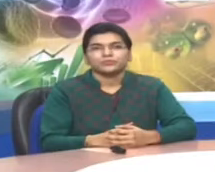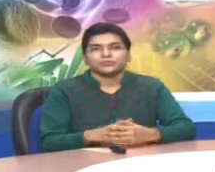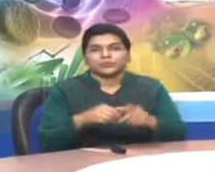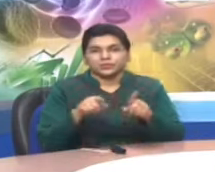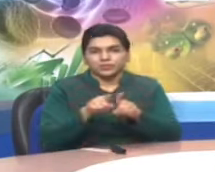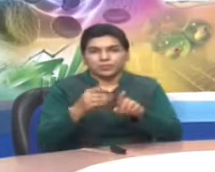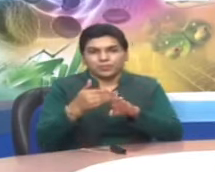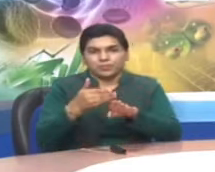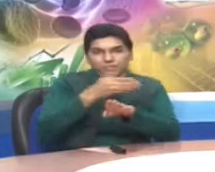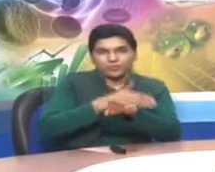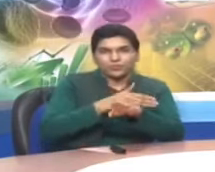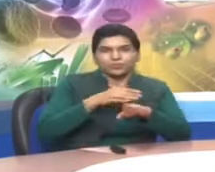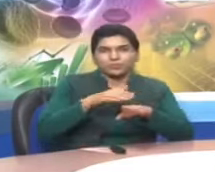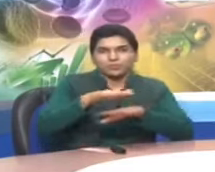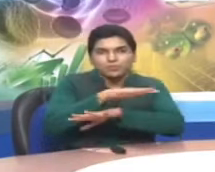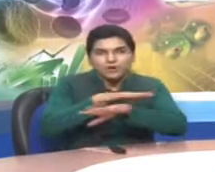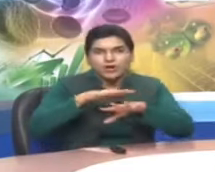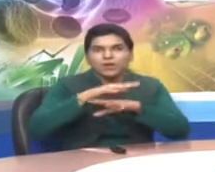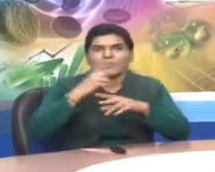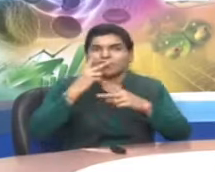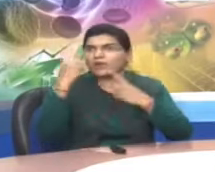Fifth word is packing.